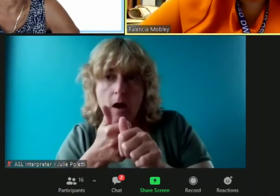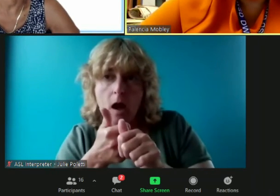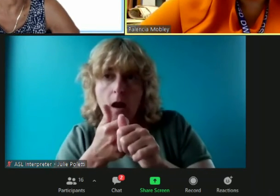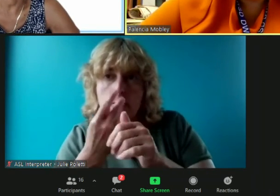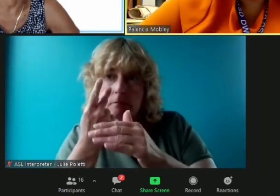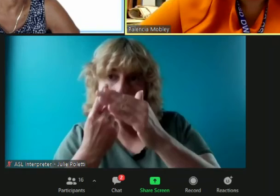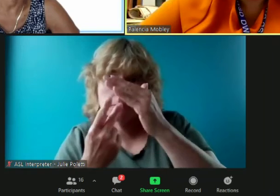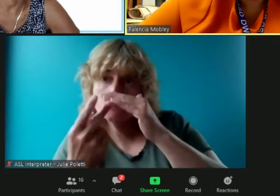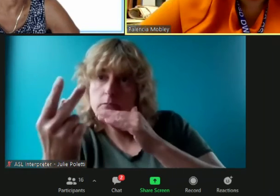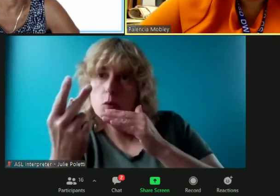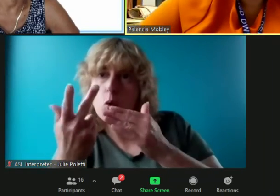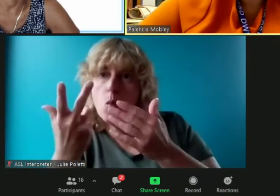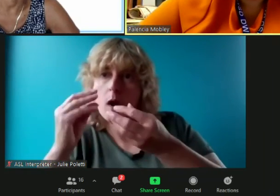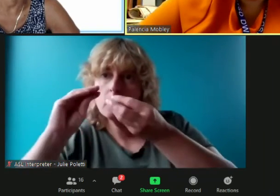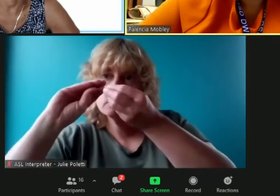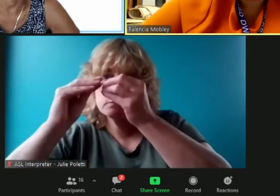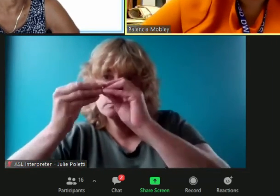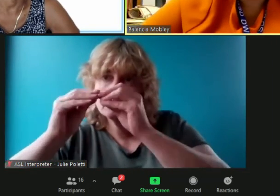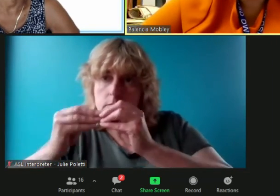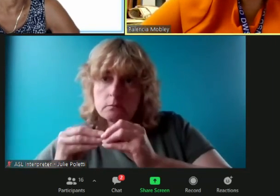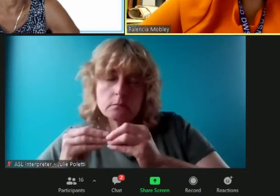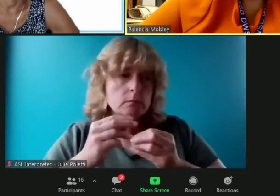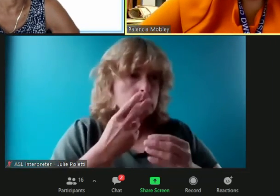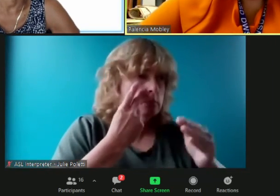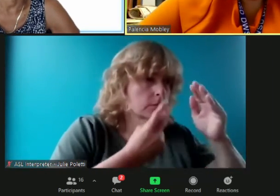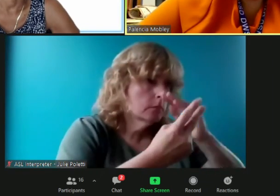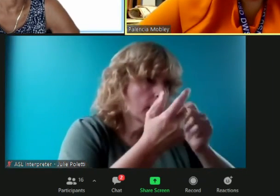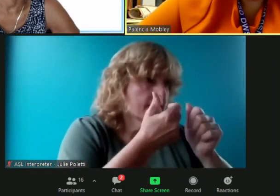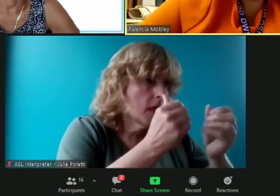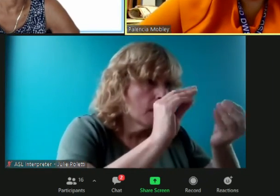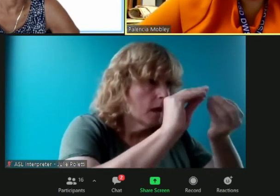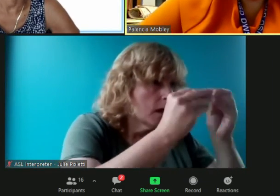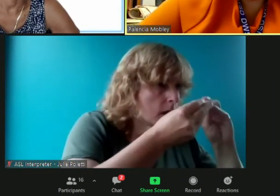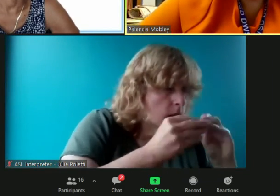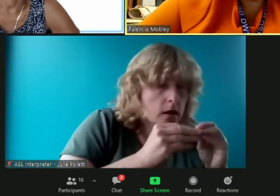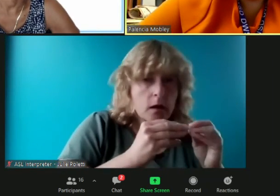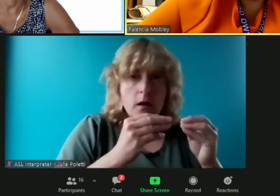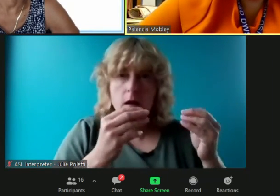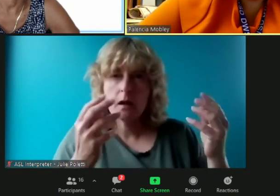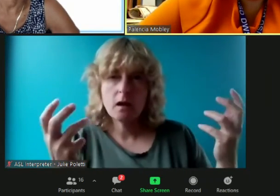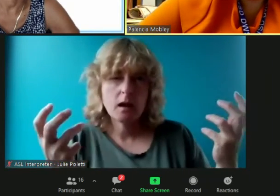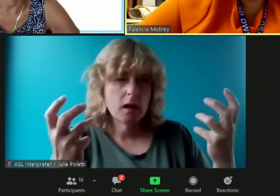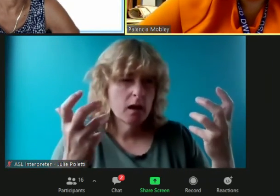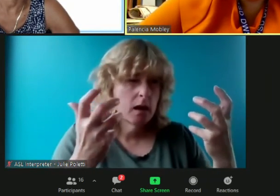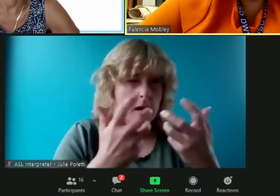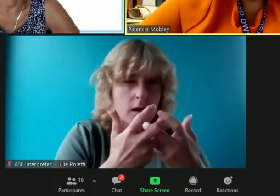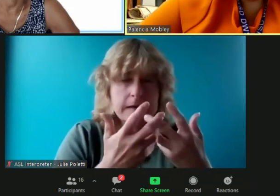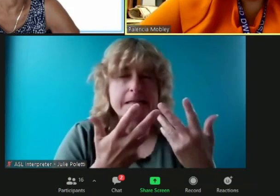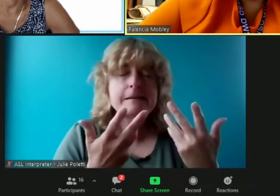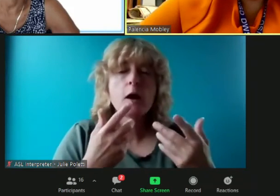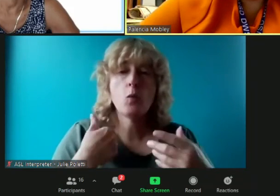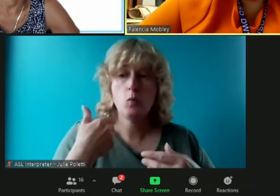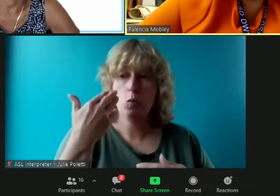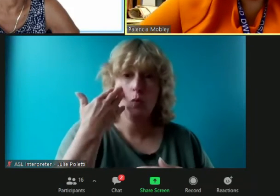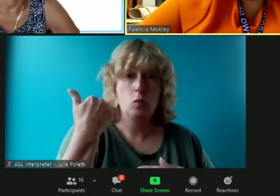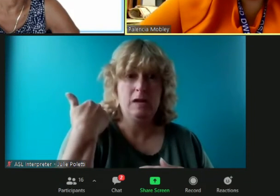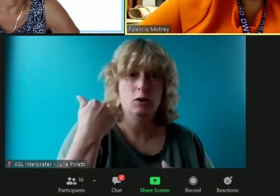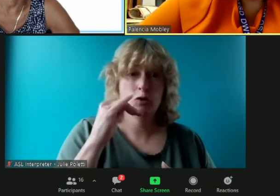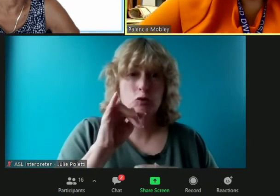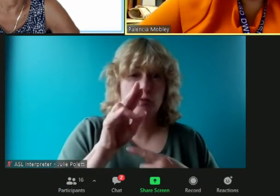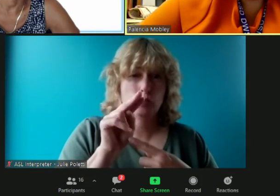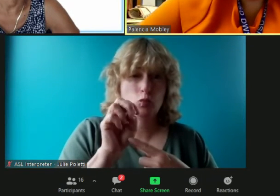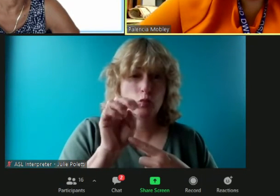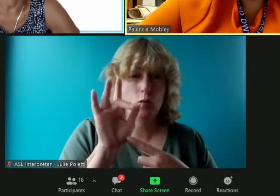is is trying to give you some estimate of what's happening well we know from the june 25th 26th event every weather